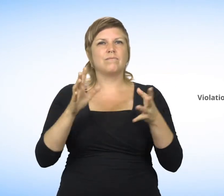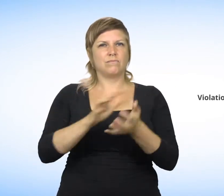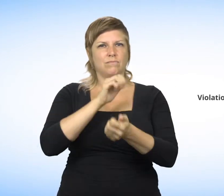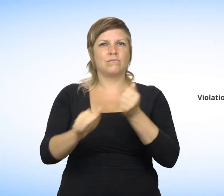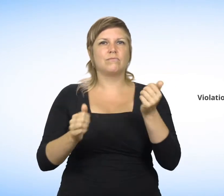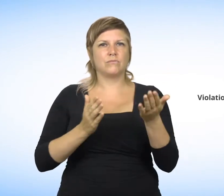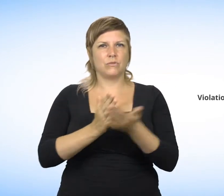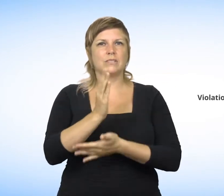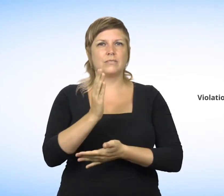a violation of rights.